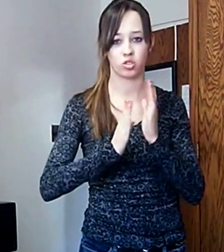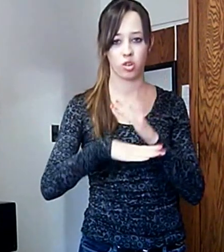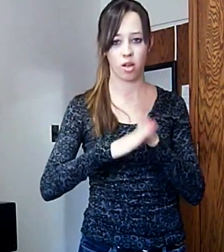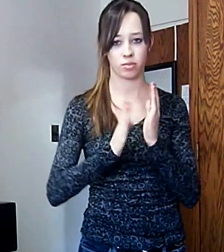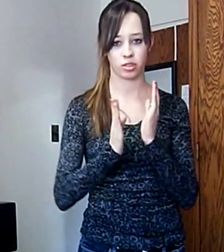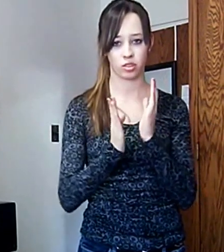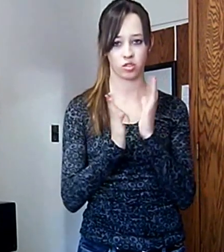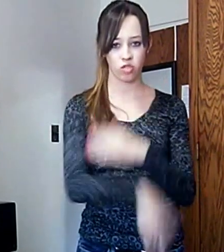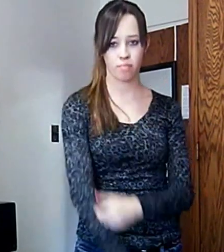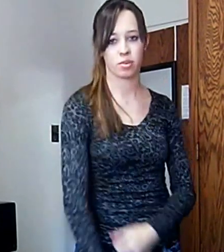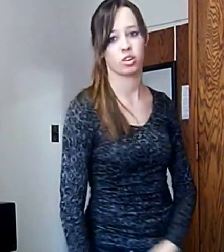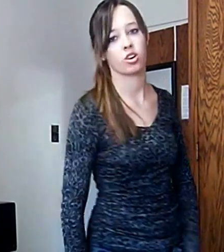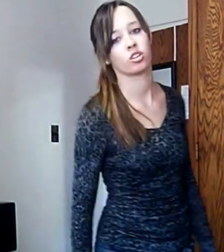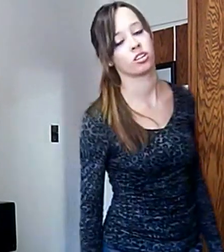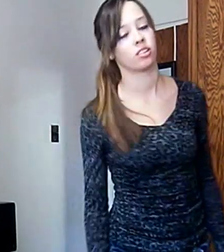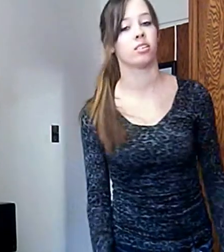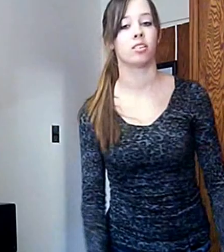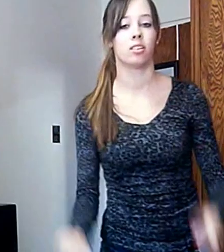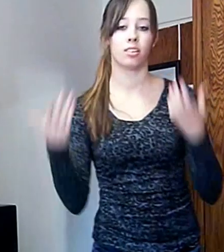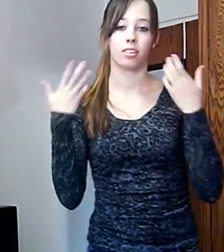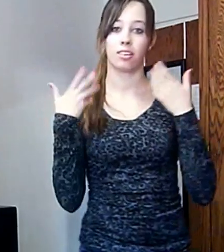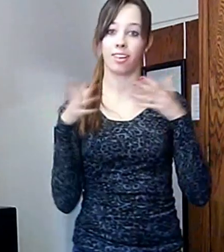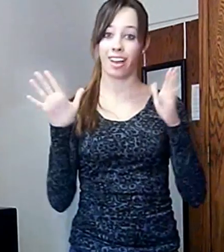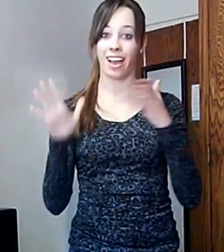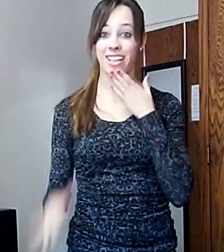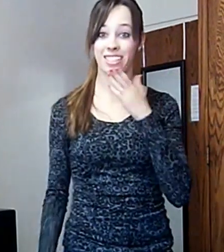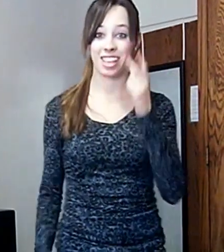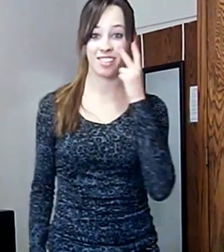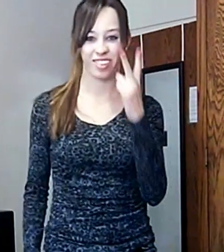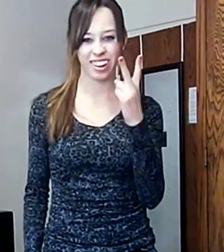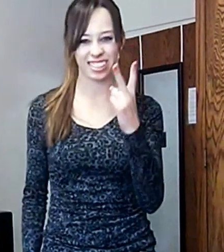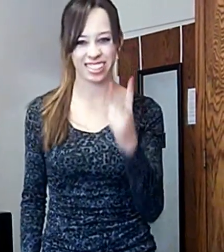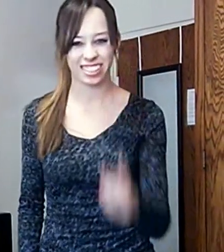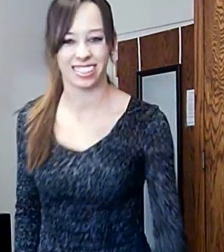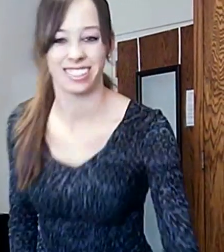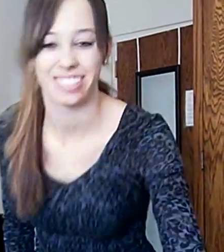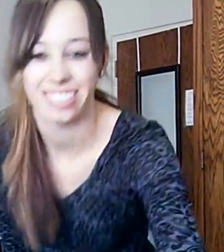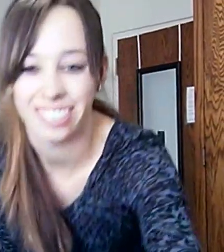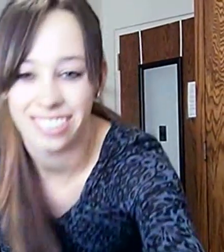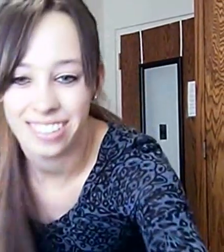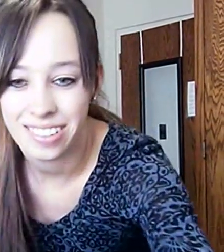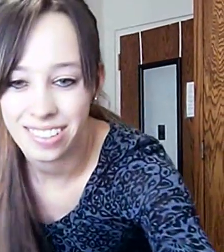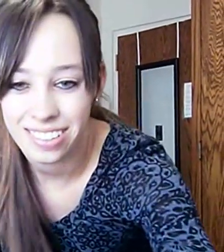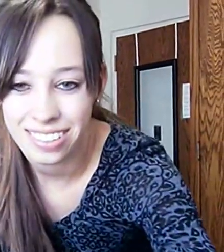me to I've you were walked in